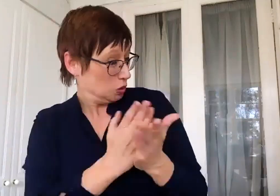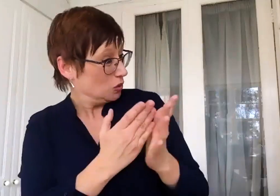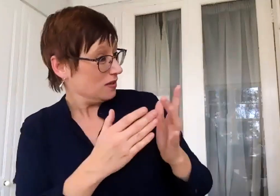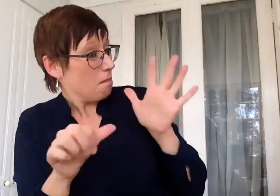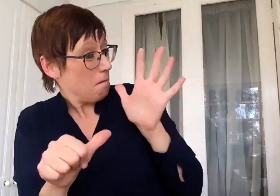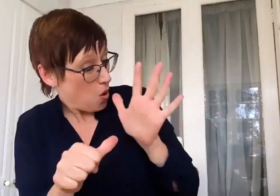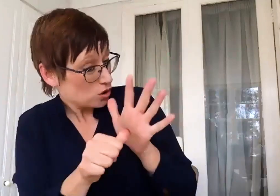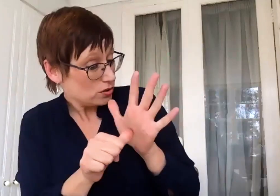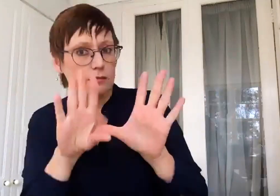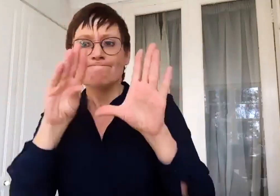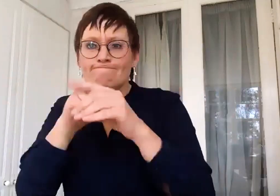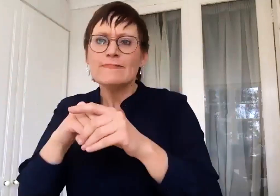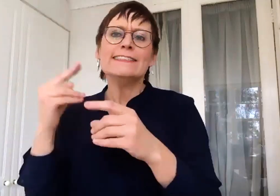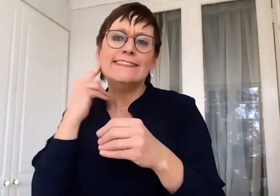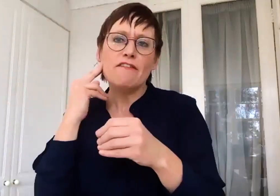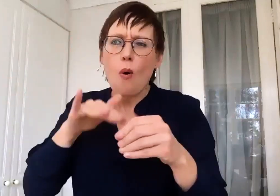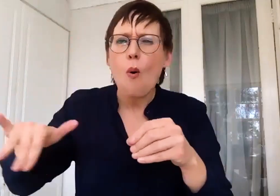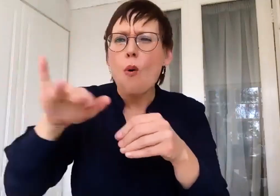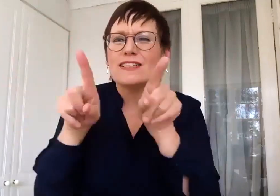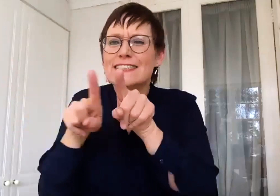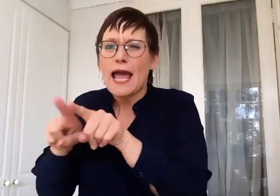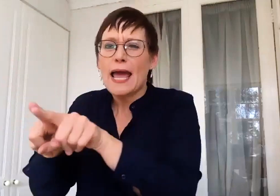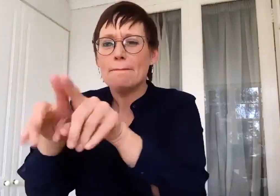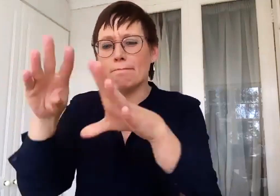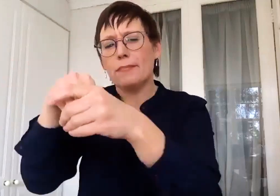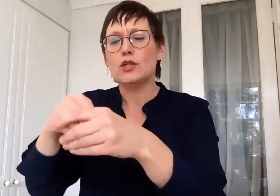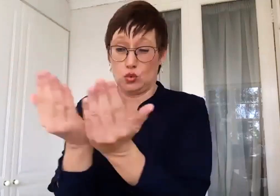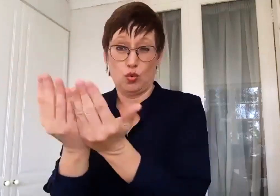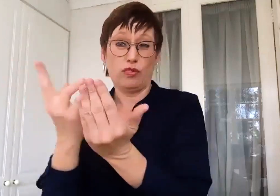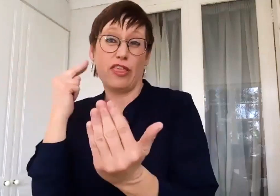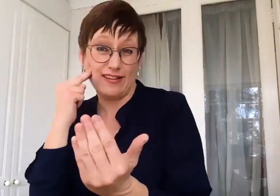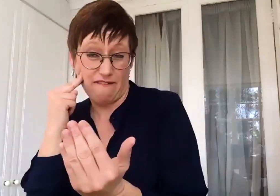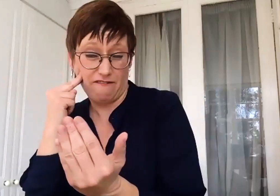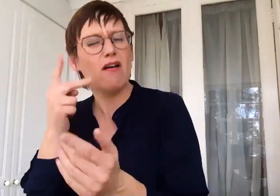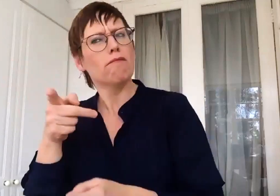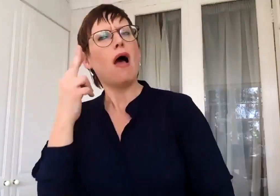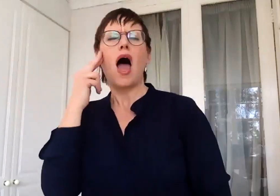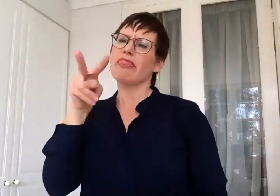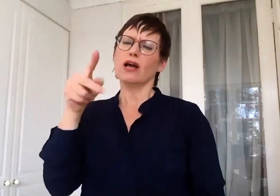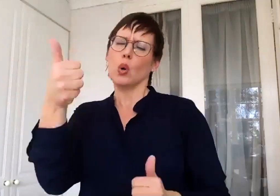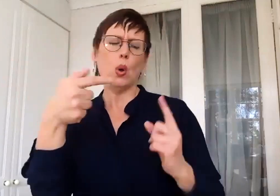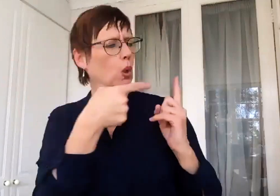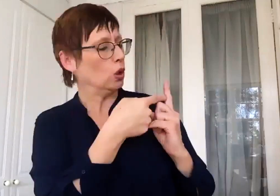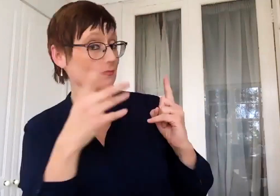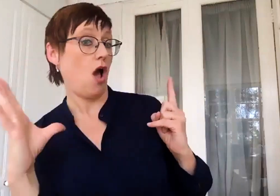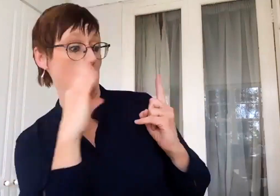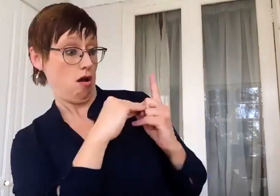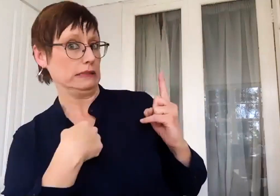children that have similar needs as you, reduce or eliminate discrimination institutionally, hopefully.